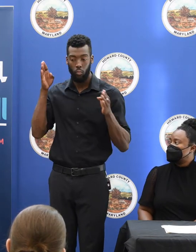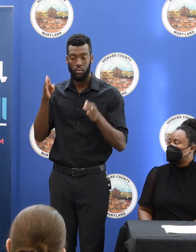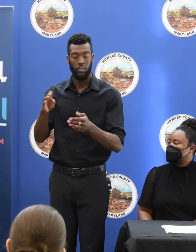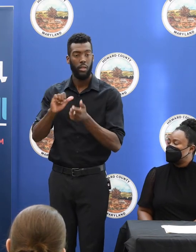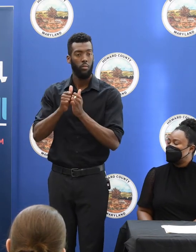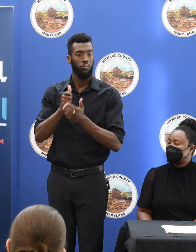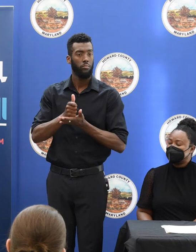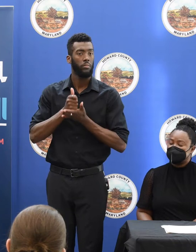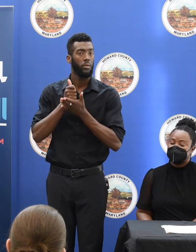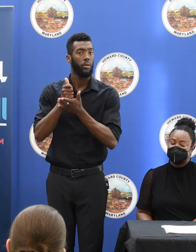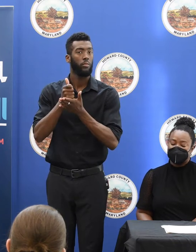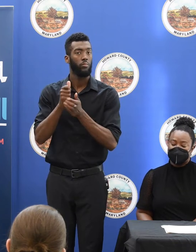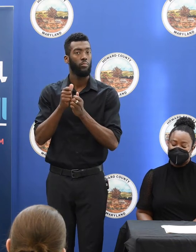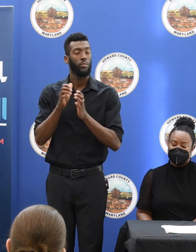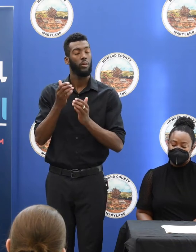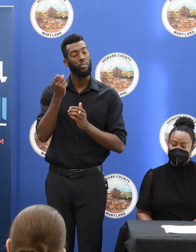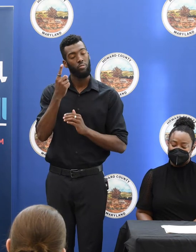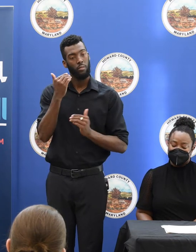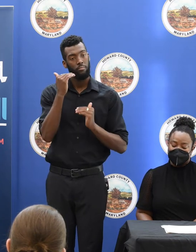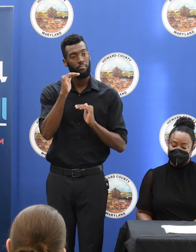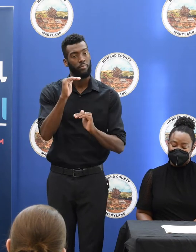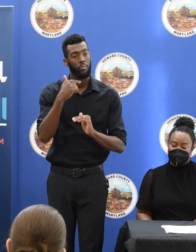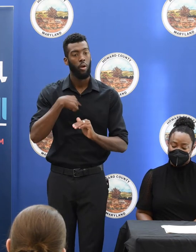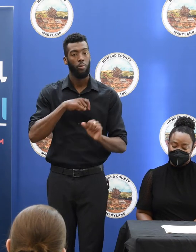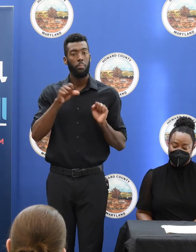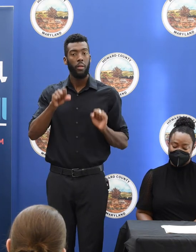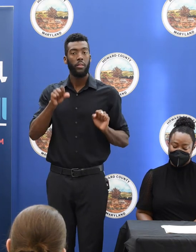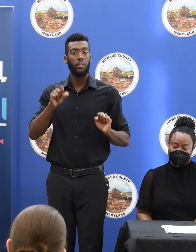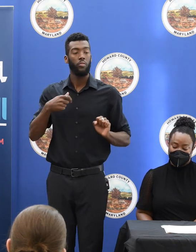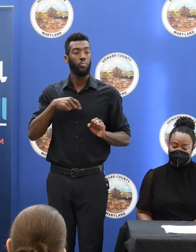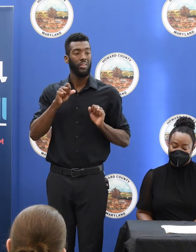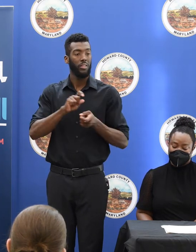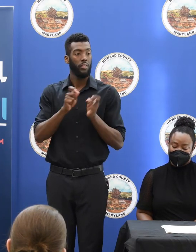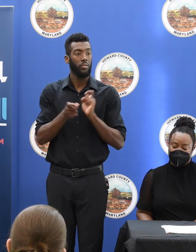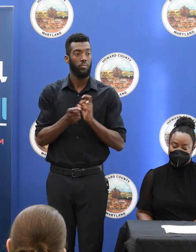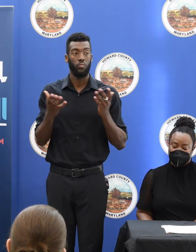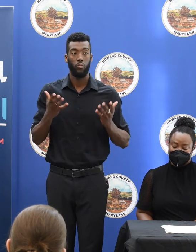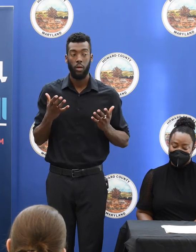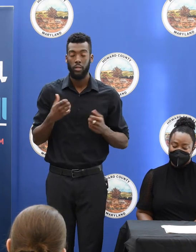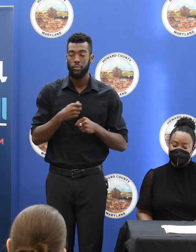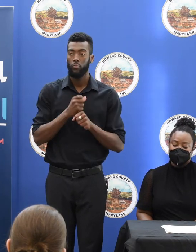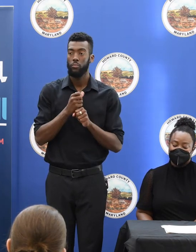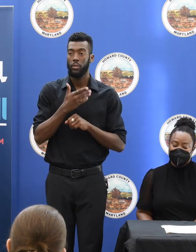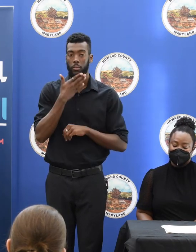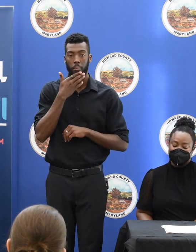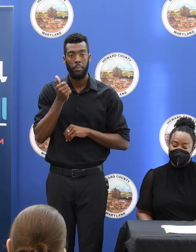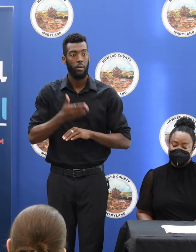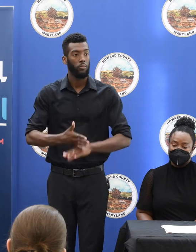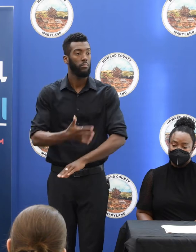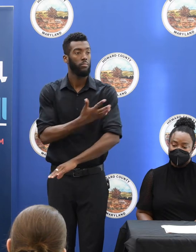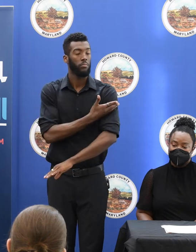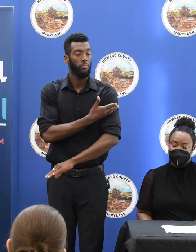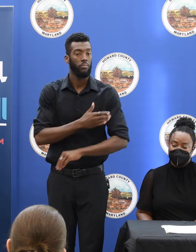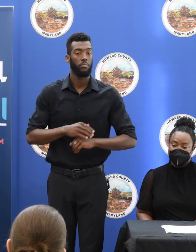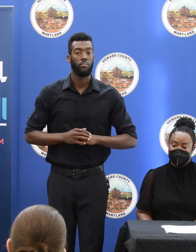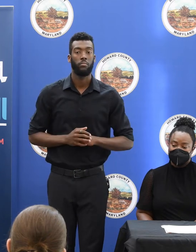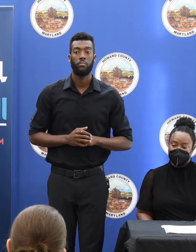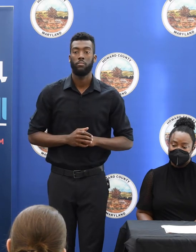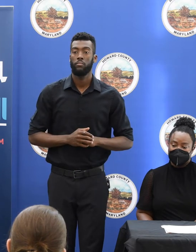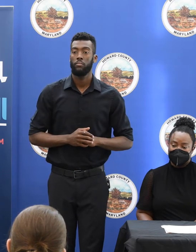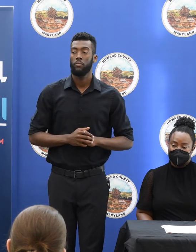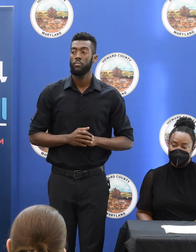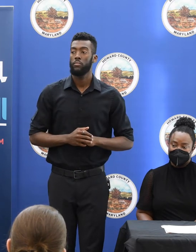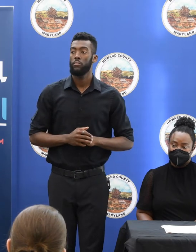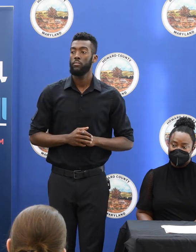within the constraints and within our abilities? What can we change to make that better? And hearing from you about